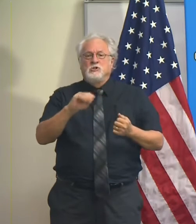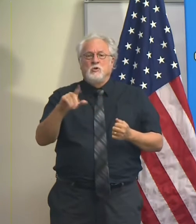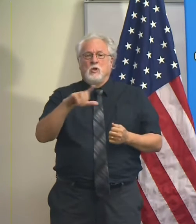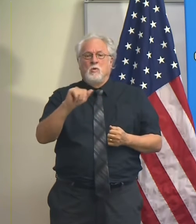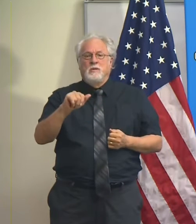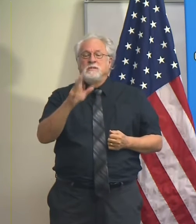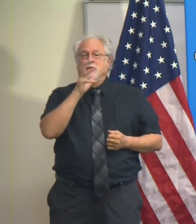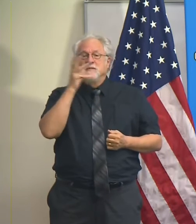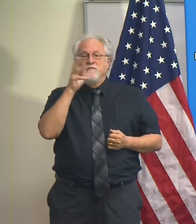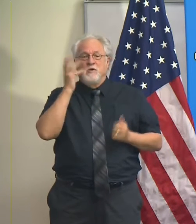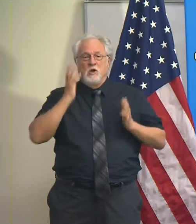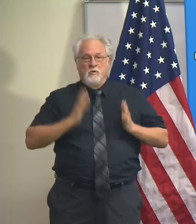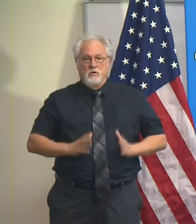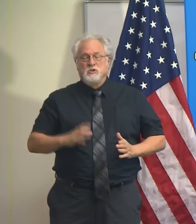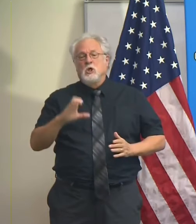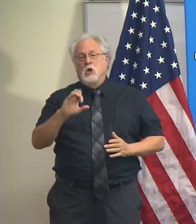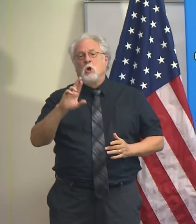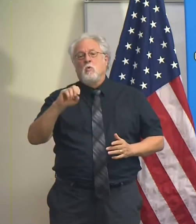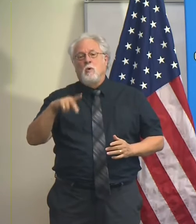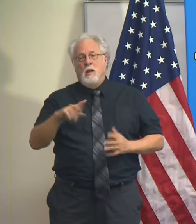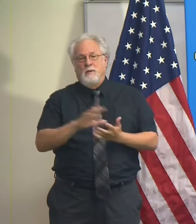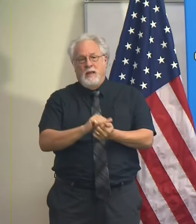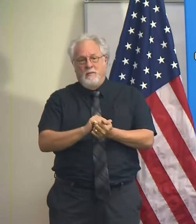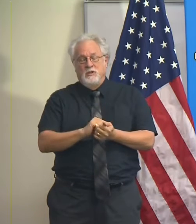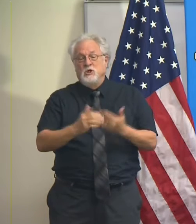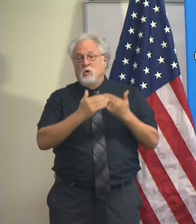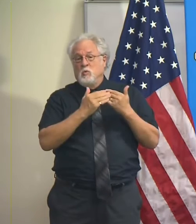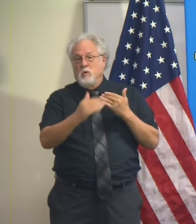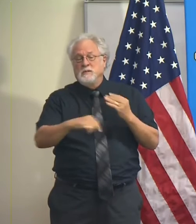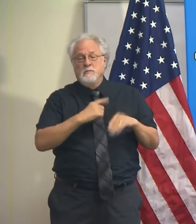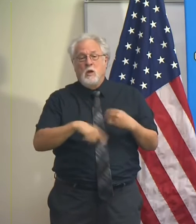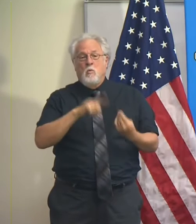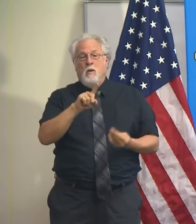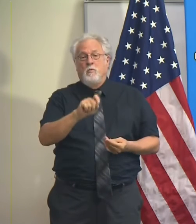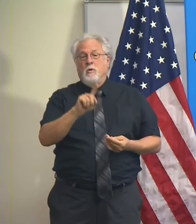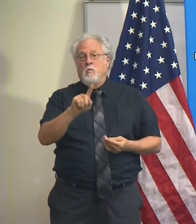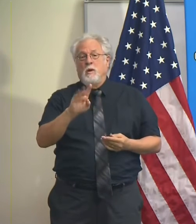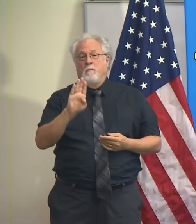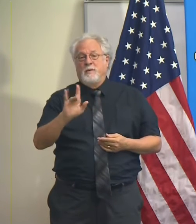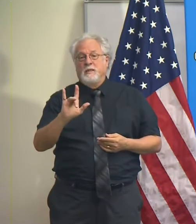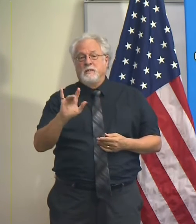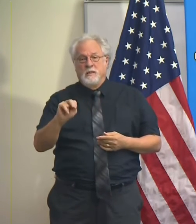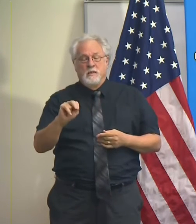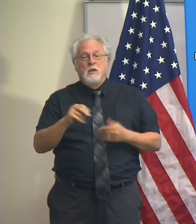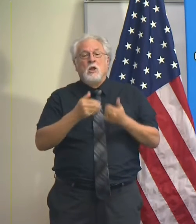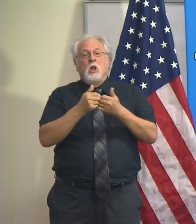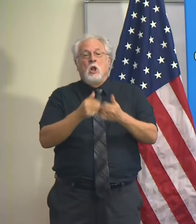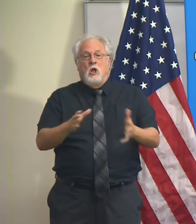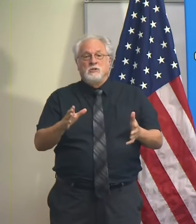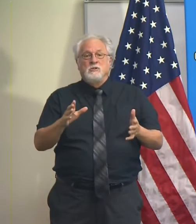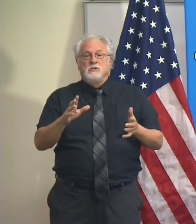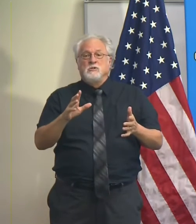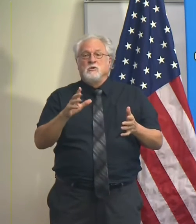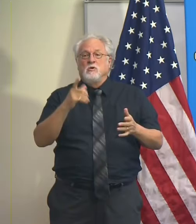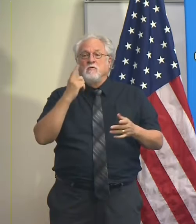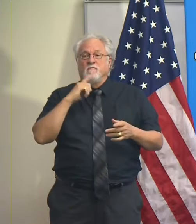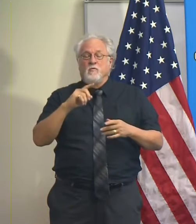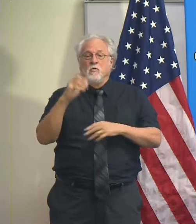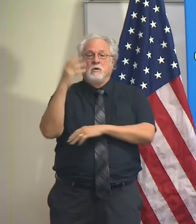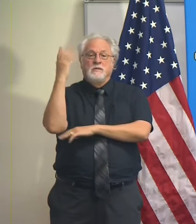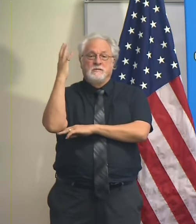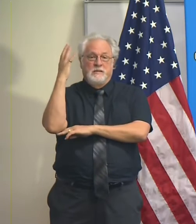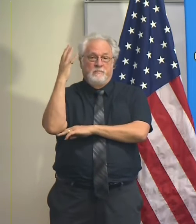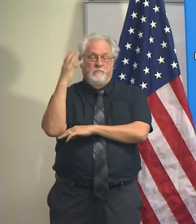Louisiana's farmers, crop damage. The rest, about 1.1 billion dollars, is estimated losses for the timber